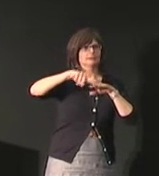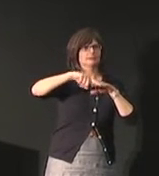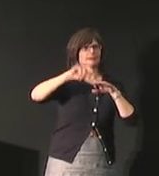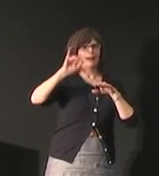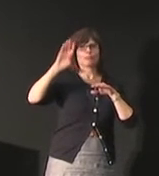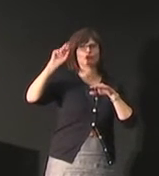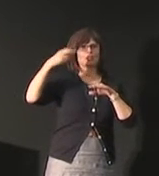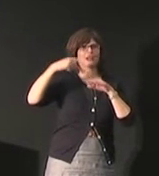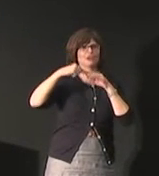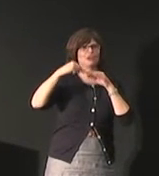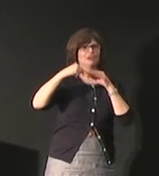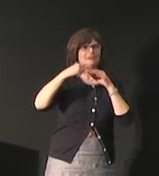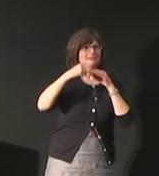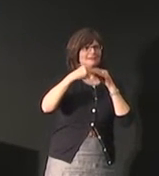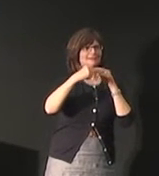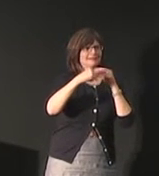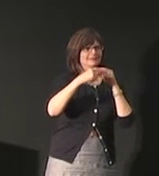use one finger to sign nail polish